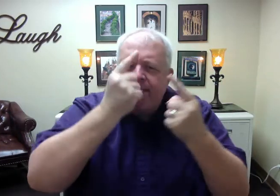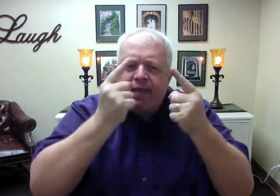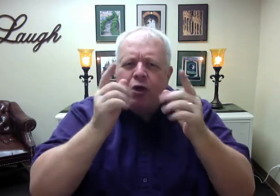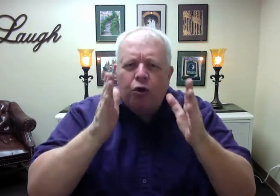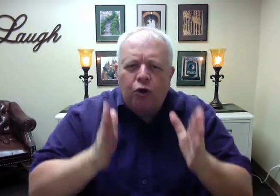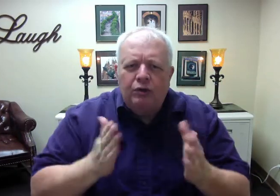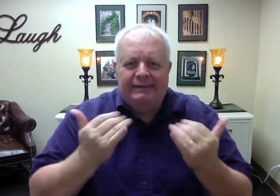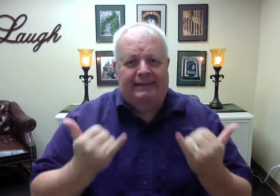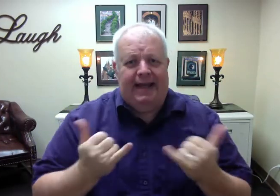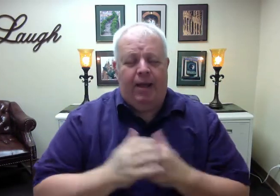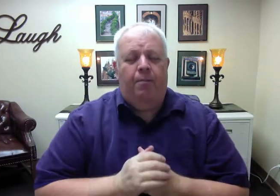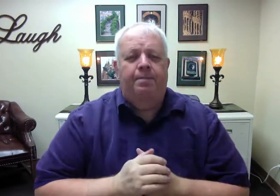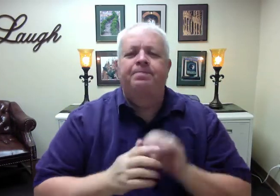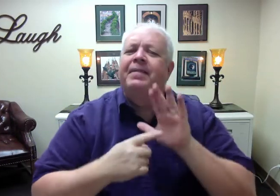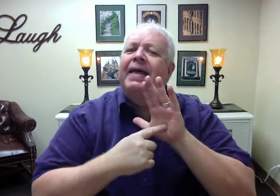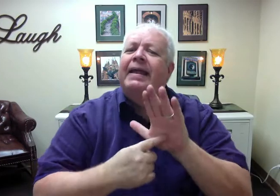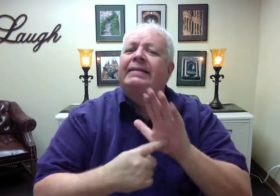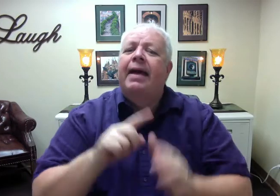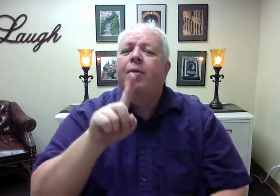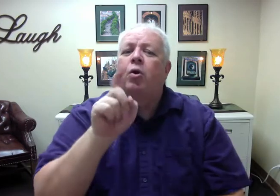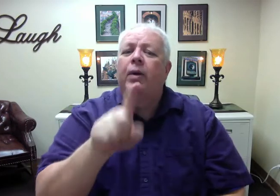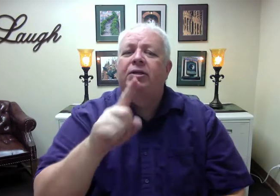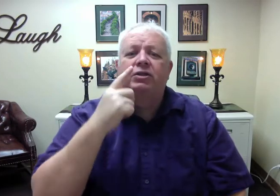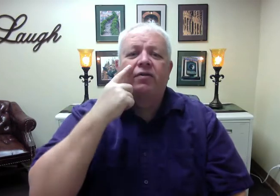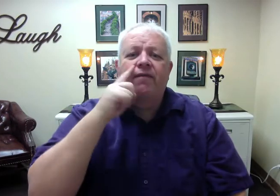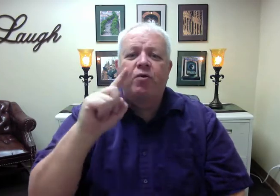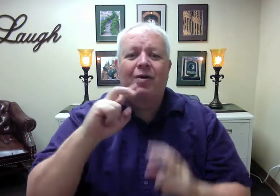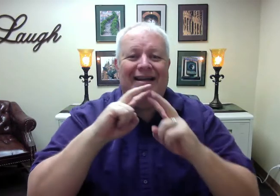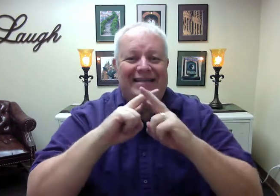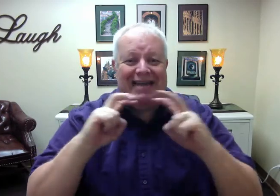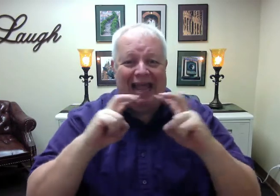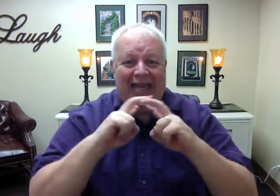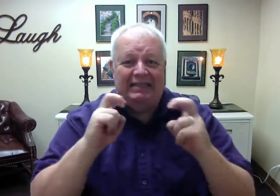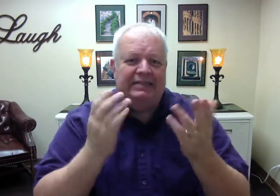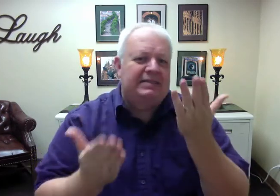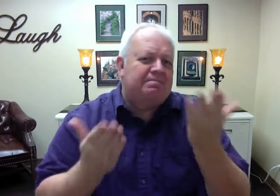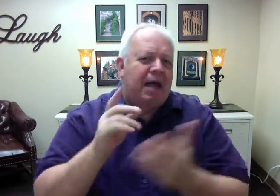An example question for analysis might look like the following.